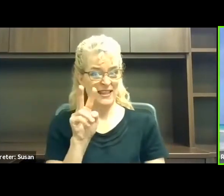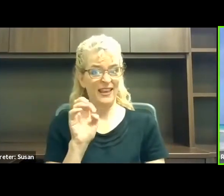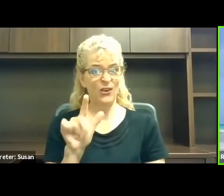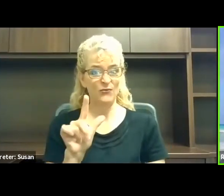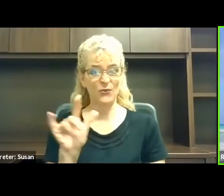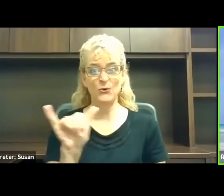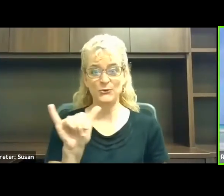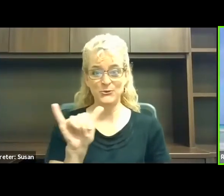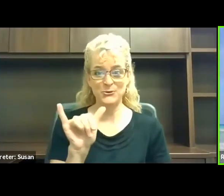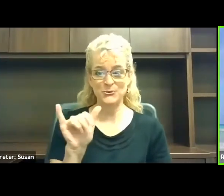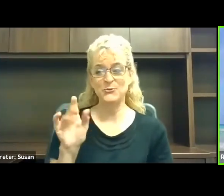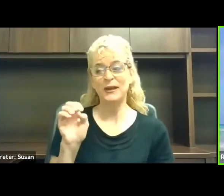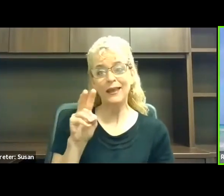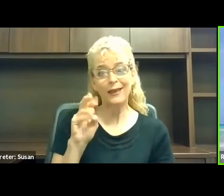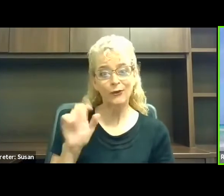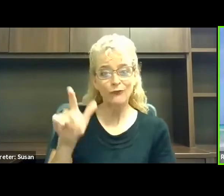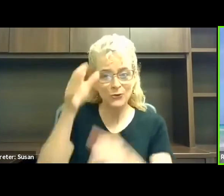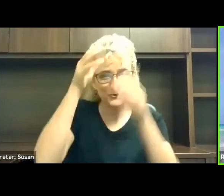Genius.